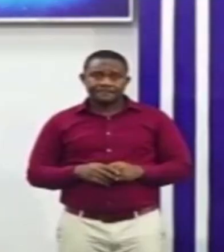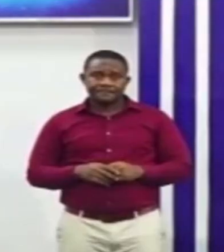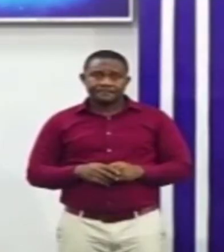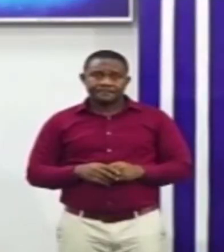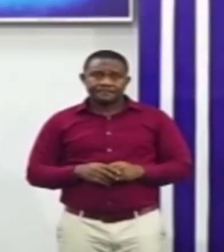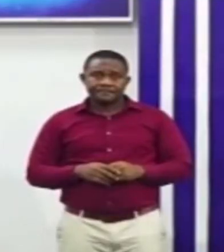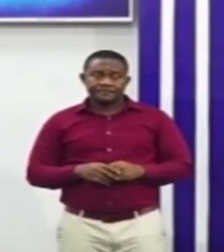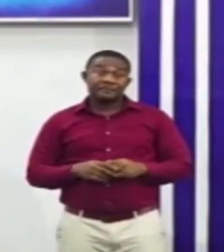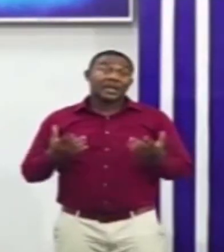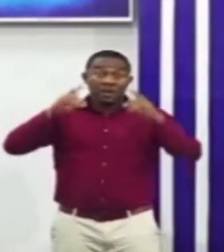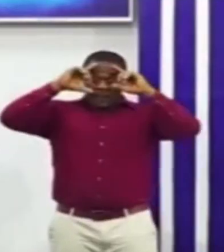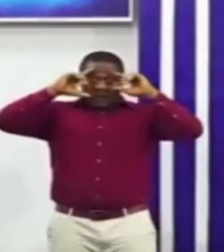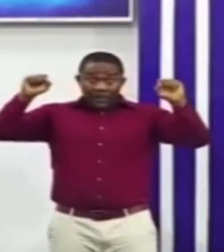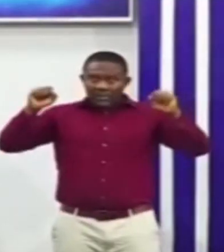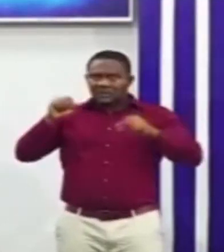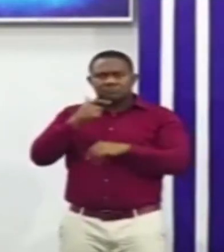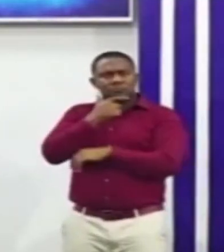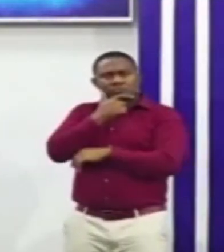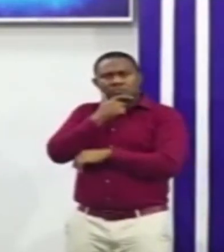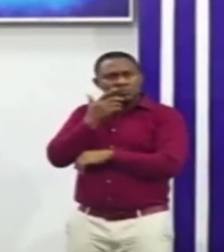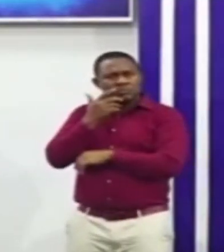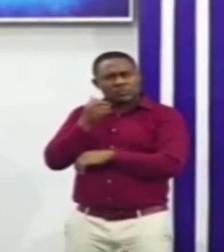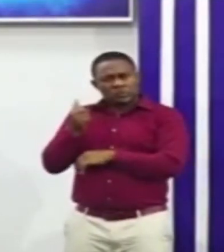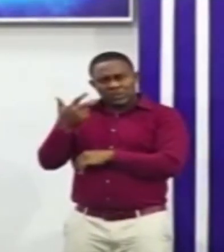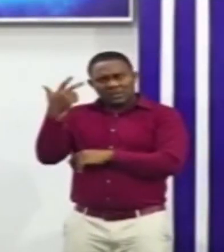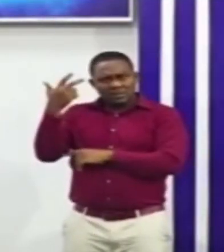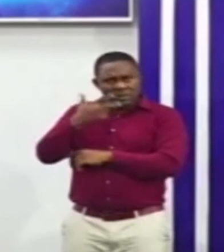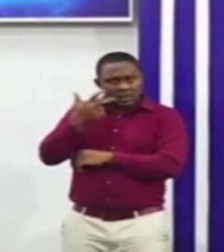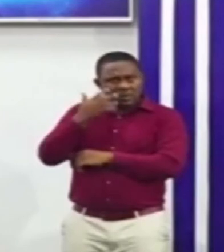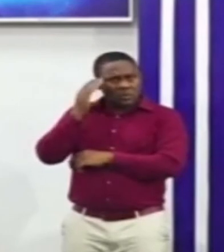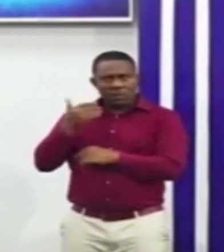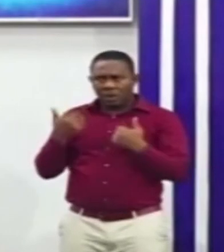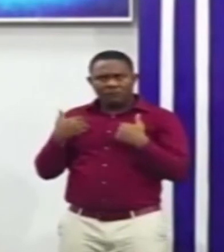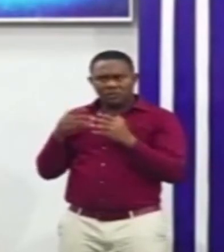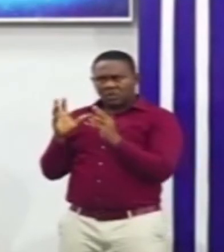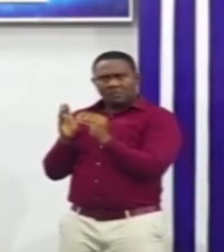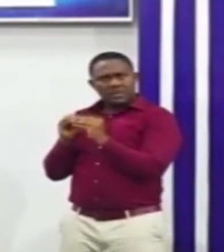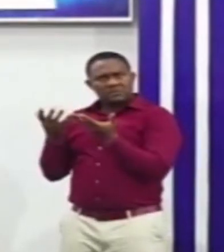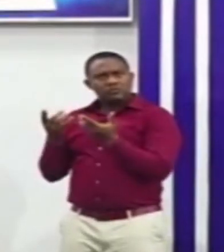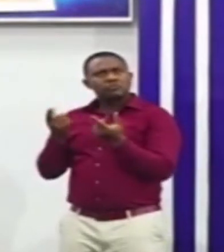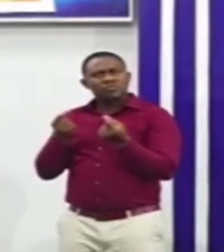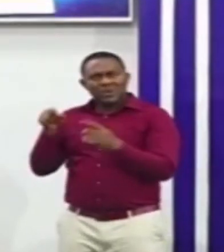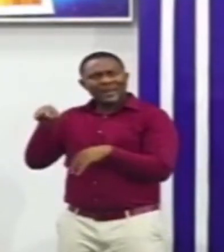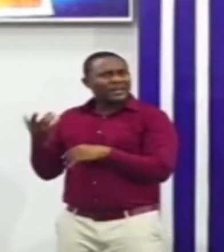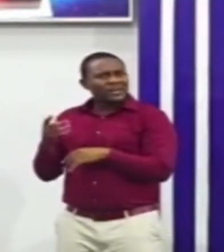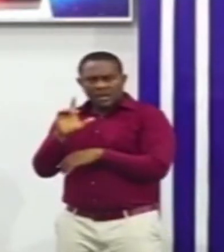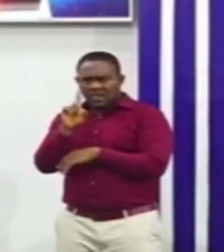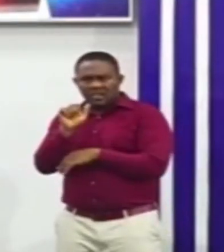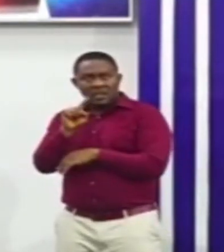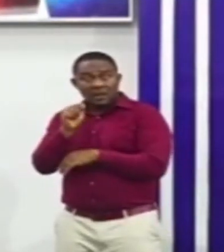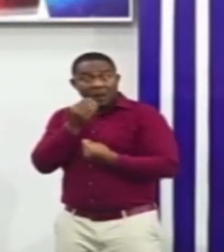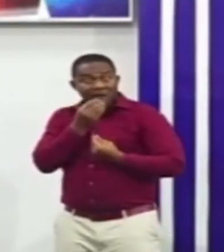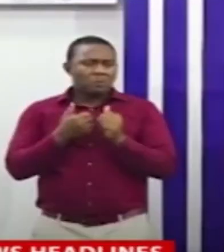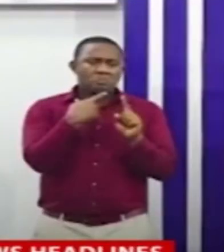President Akufuadu and his Cabinet will, over the next three days, commence a process of examining data so far got on the impact